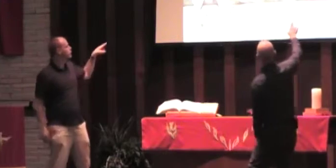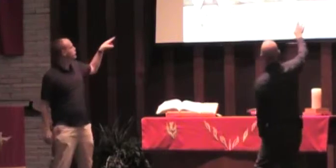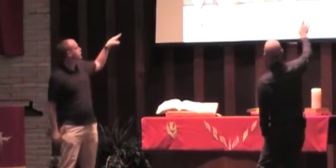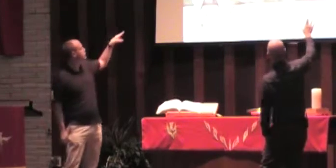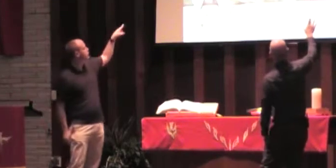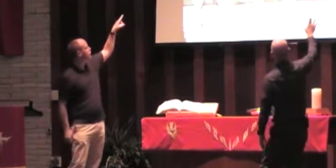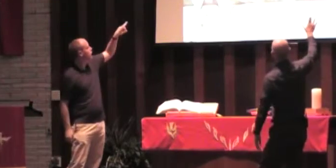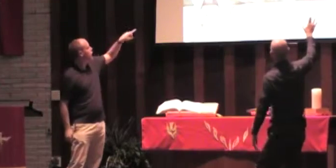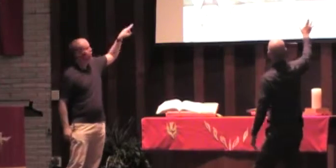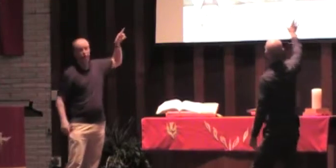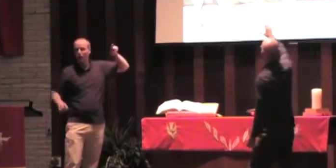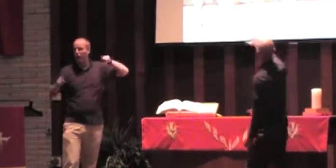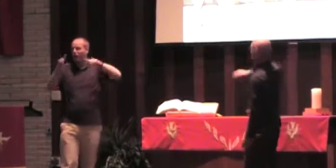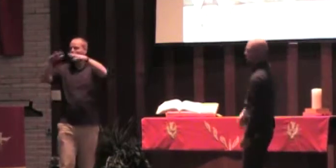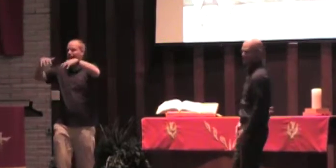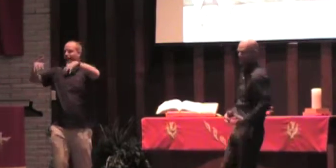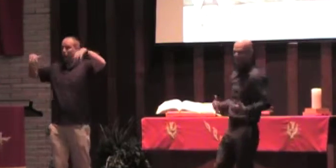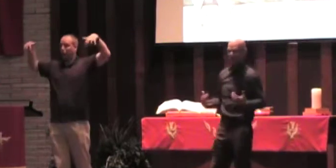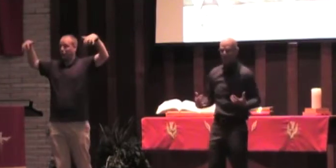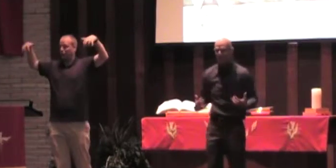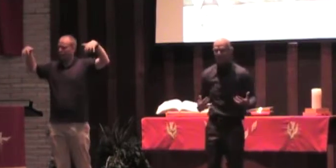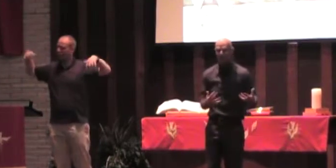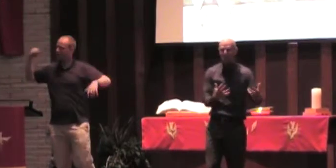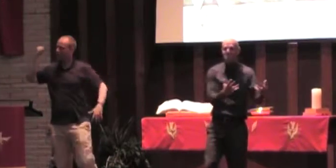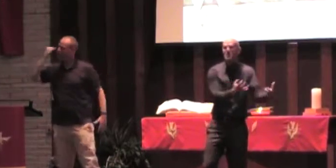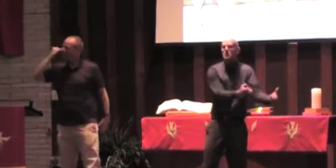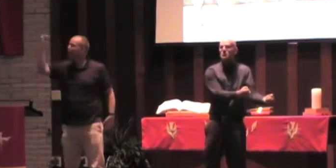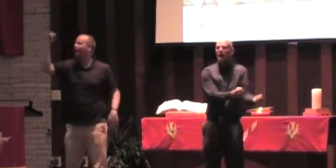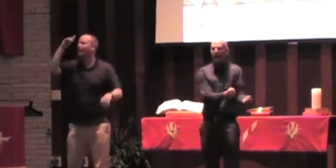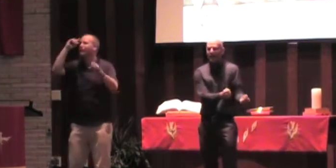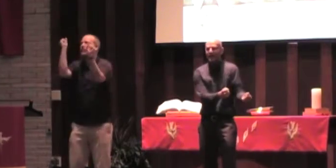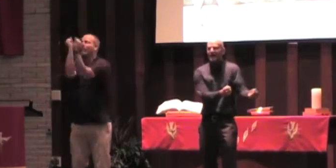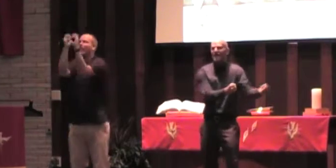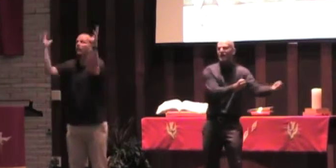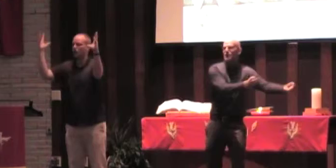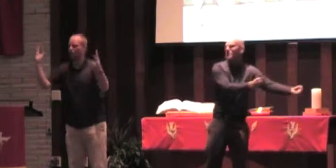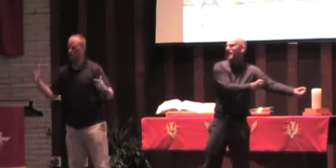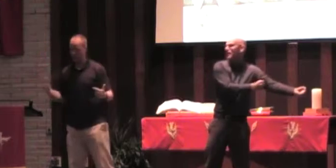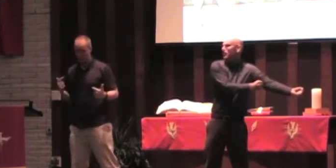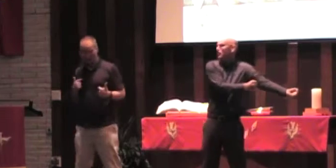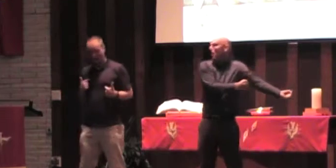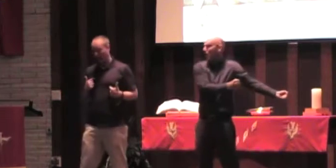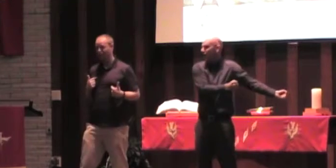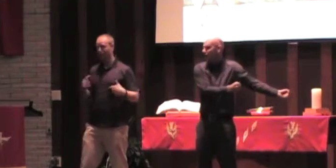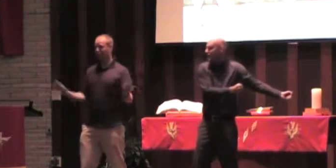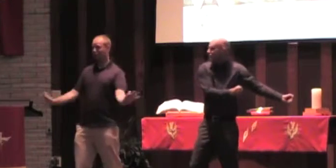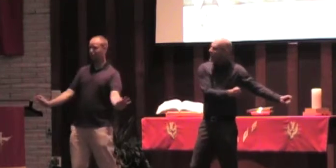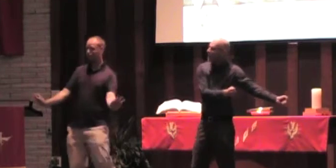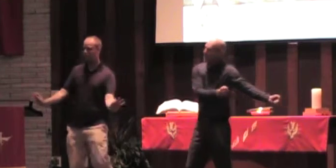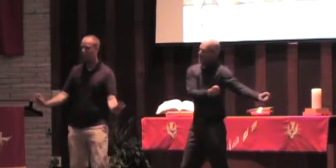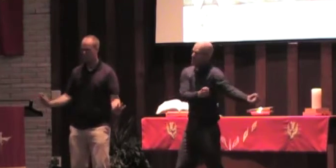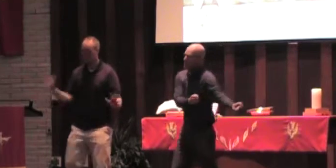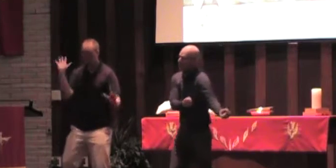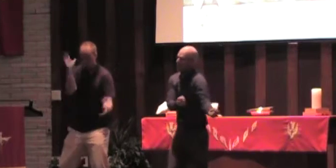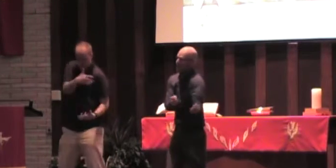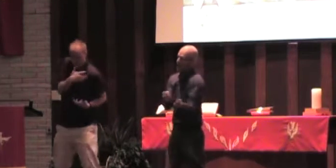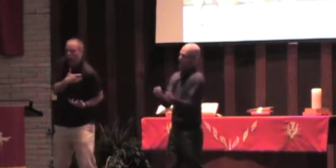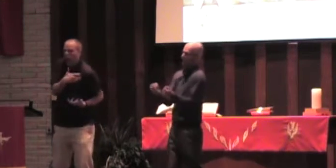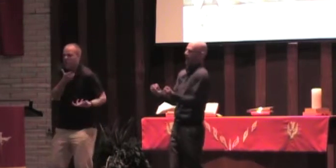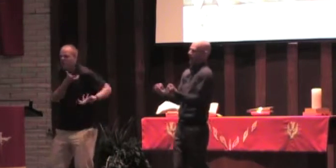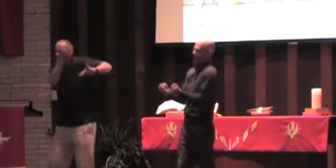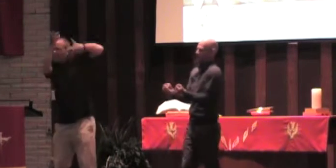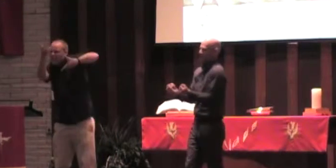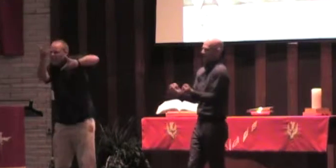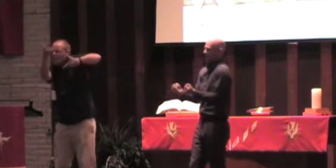remains of the Colosseum. Could you just imagine being grabbed, carried by a throng, you're now in the middle